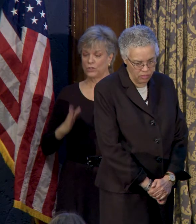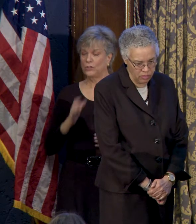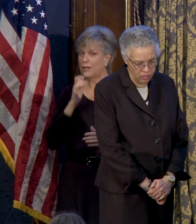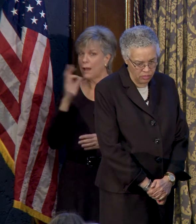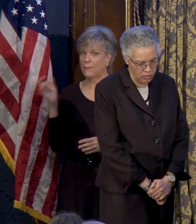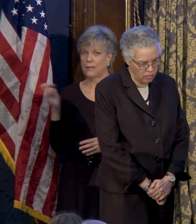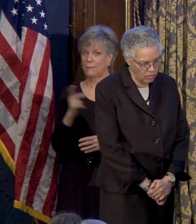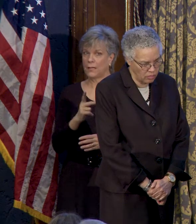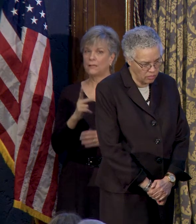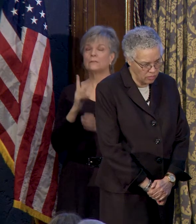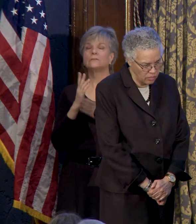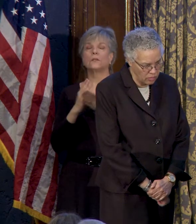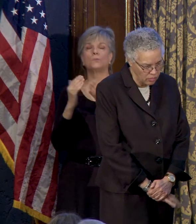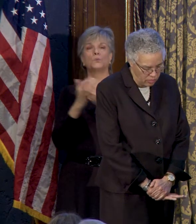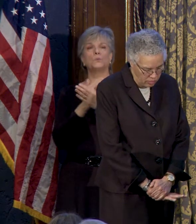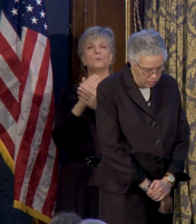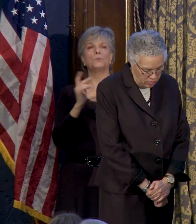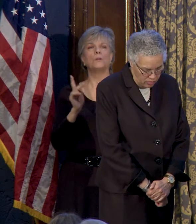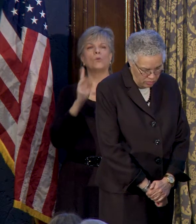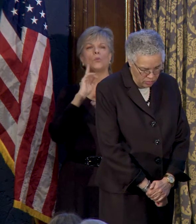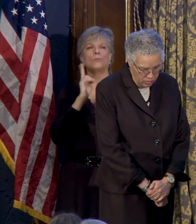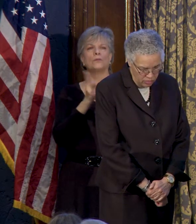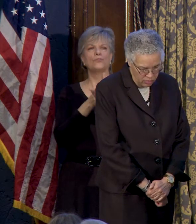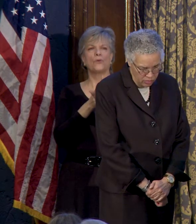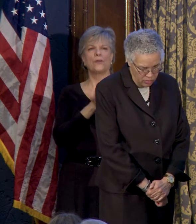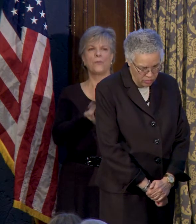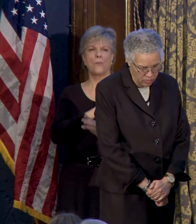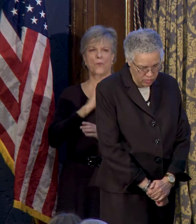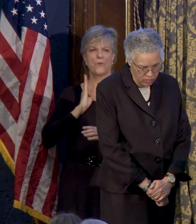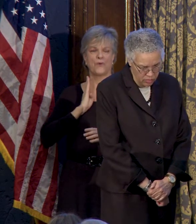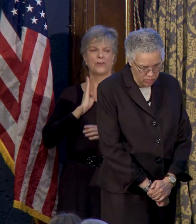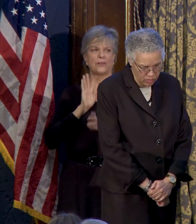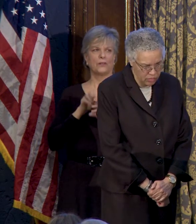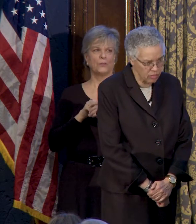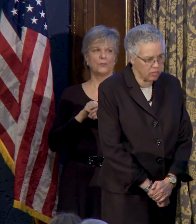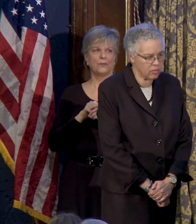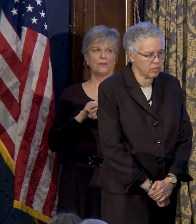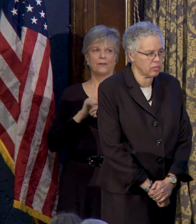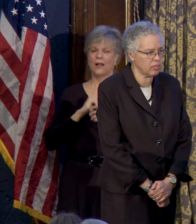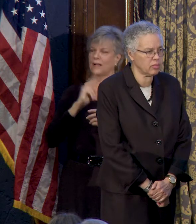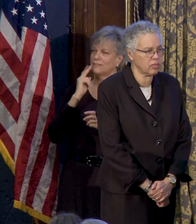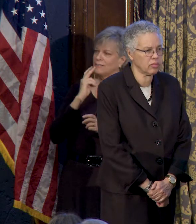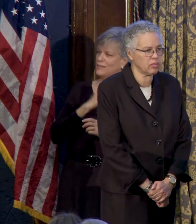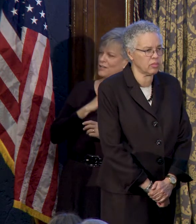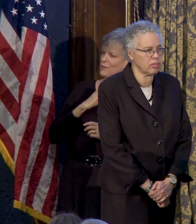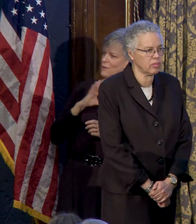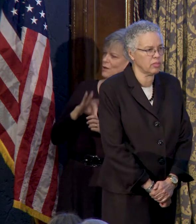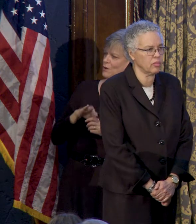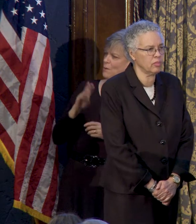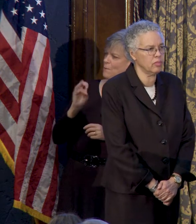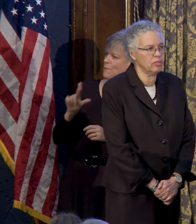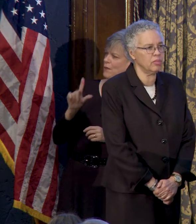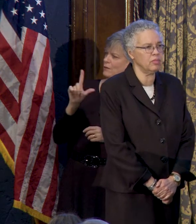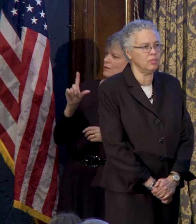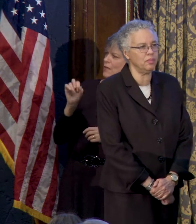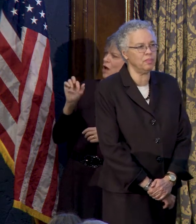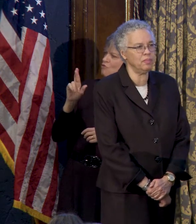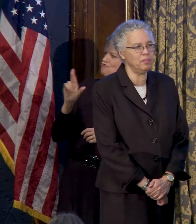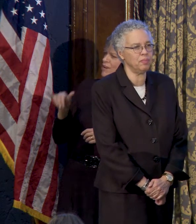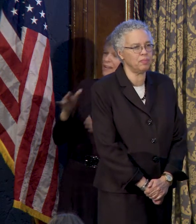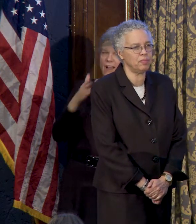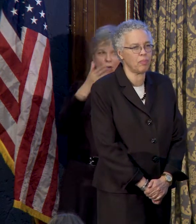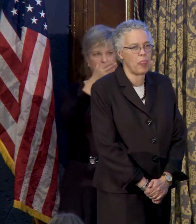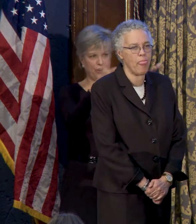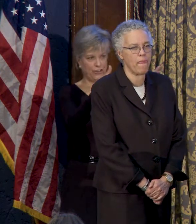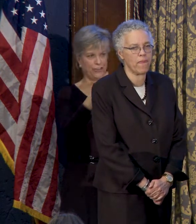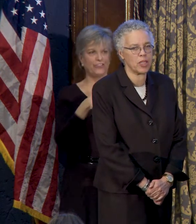be returning. Some new people will be coming aboard, including, I see, Commissioner-elect Bill Lowry out here. So I